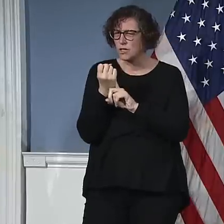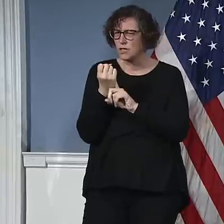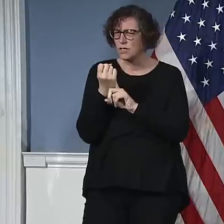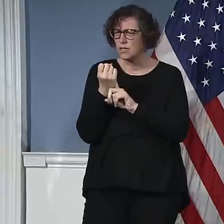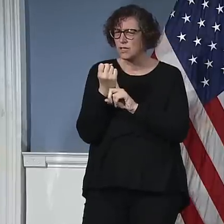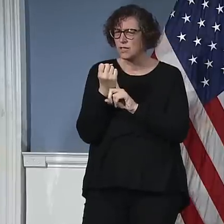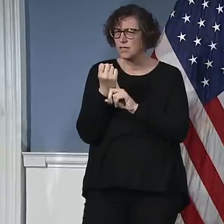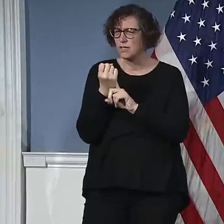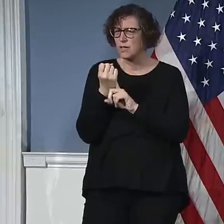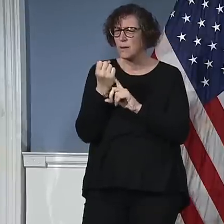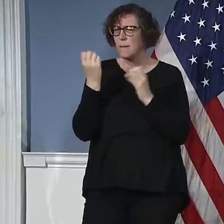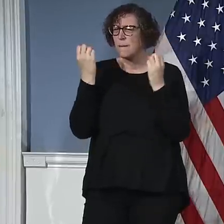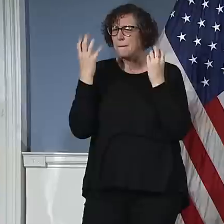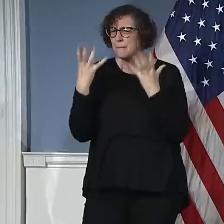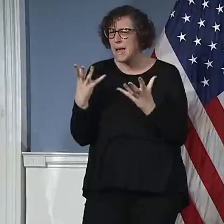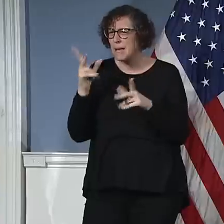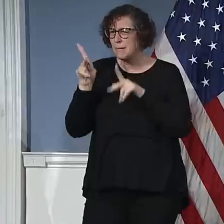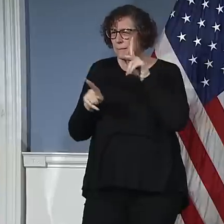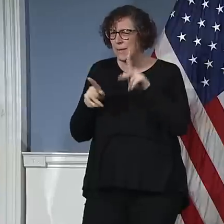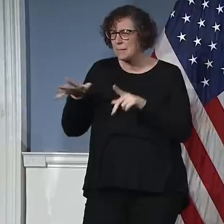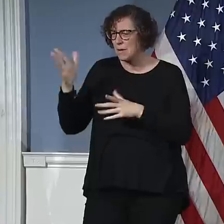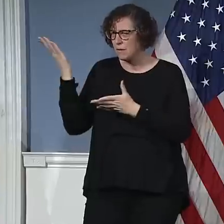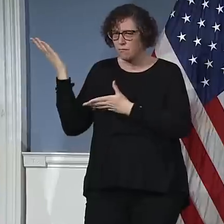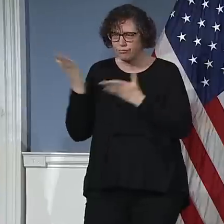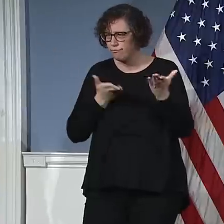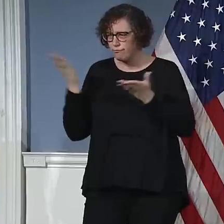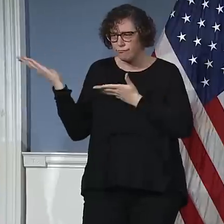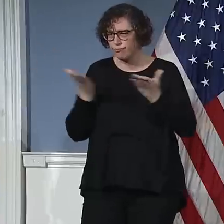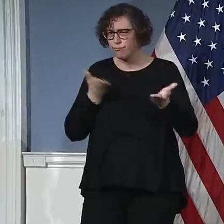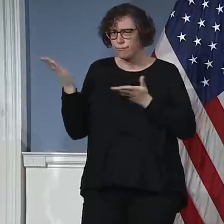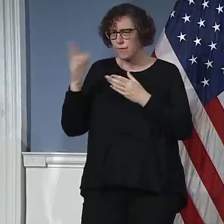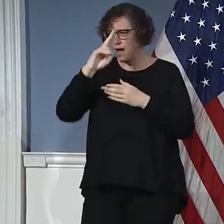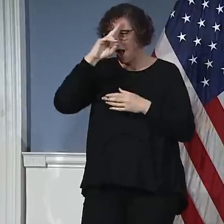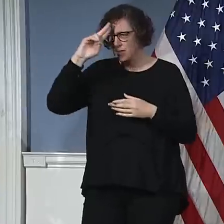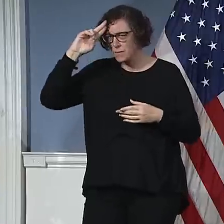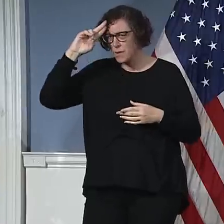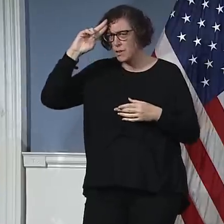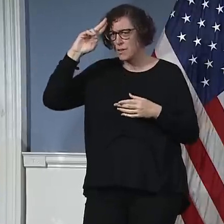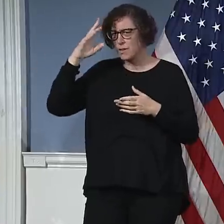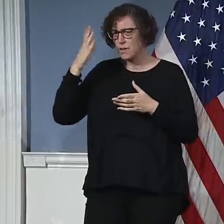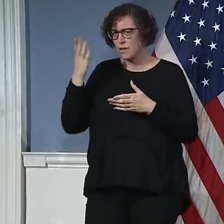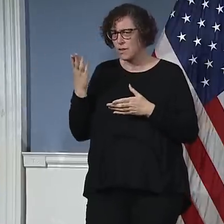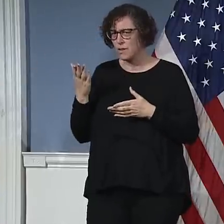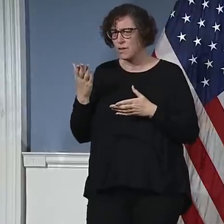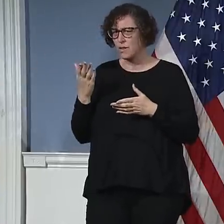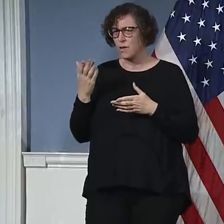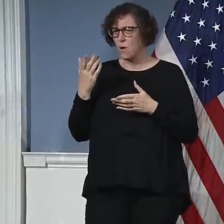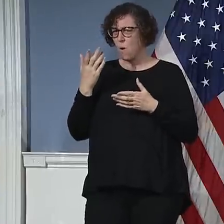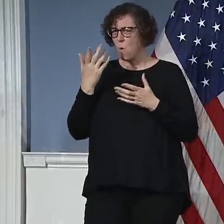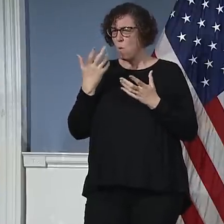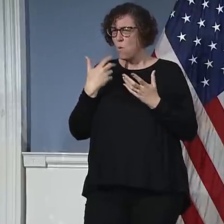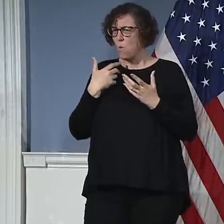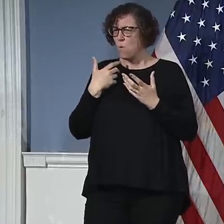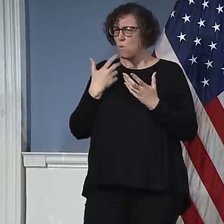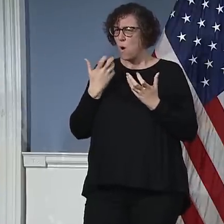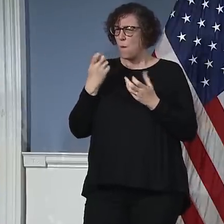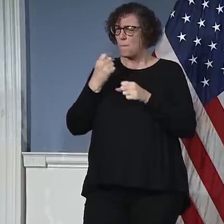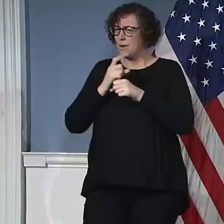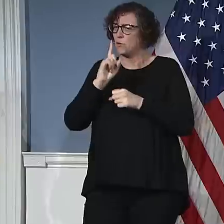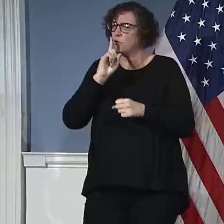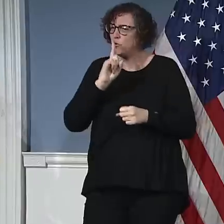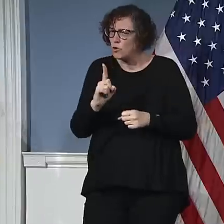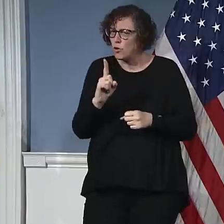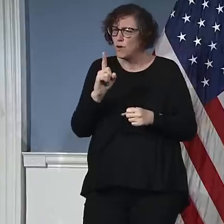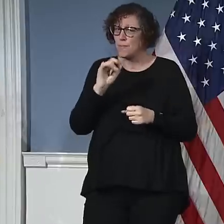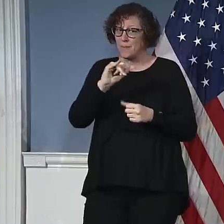are being brought to hospitals. I want to make sure that that number is excluding emergency vehicles